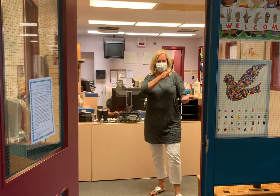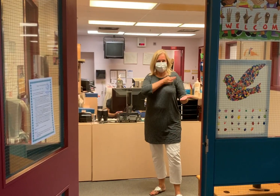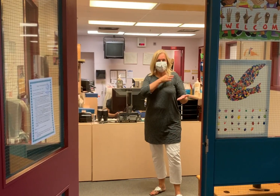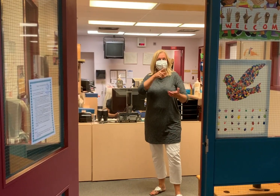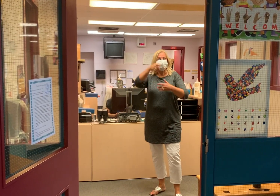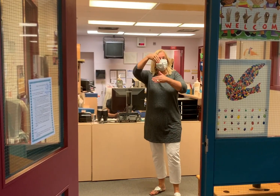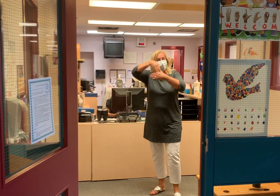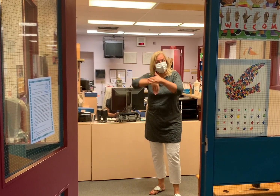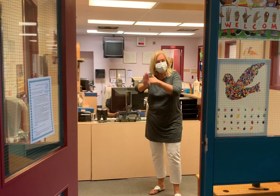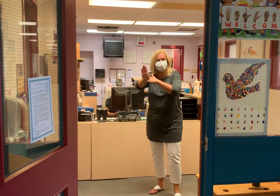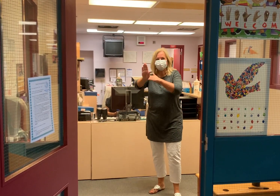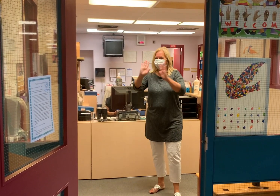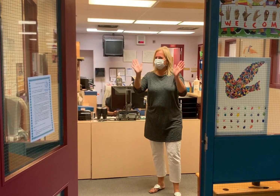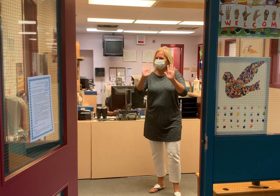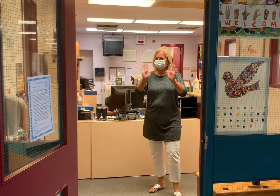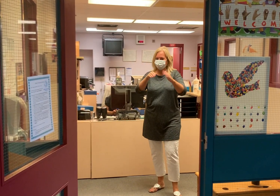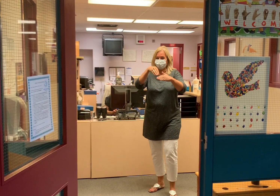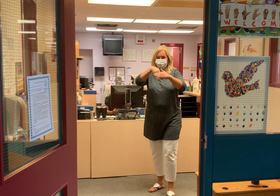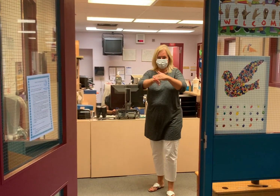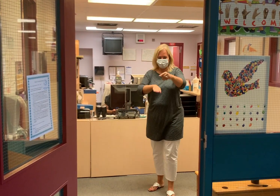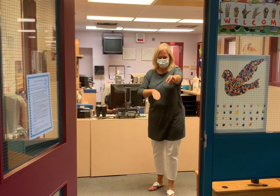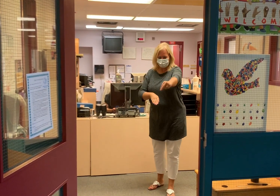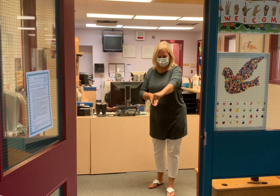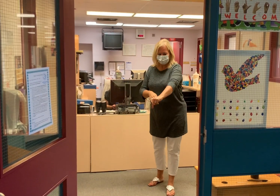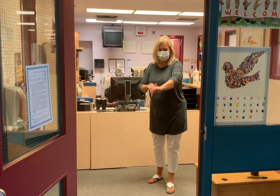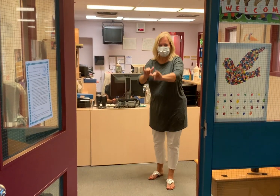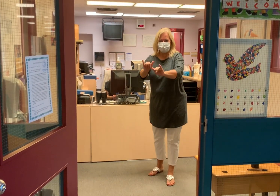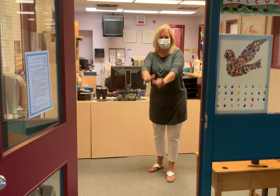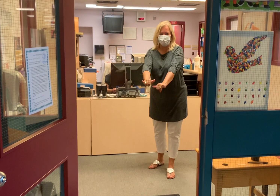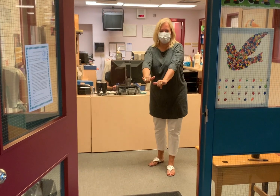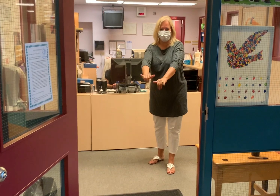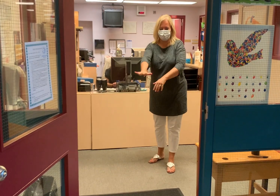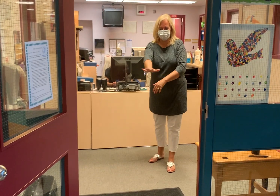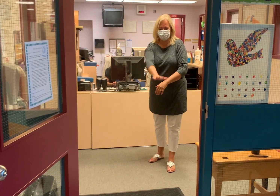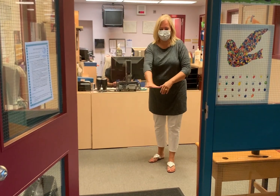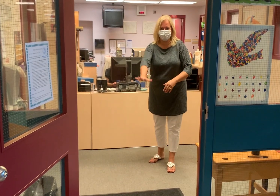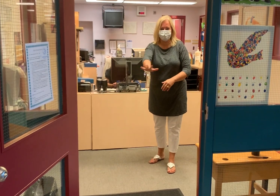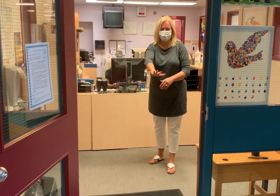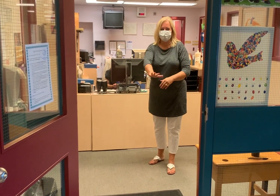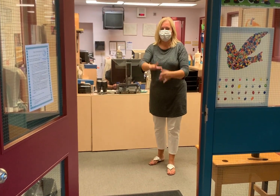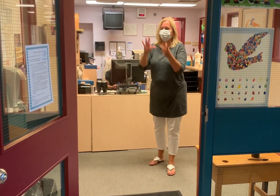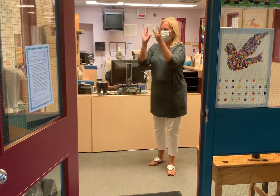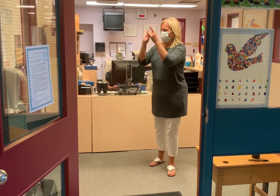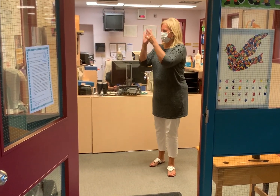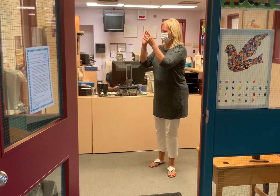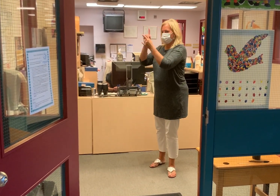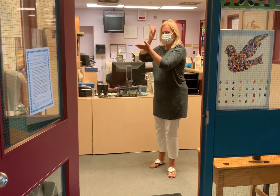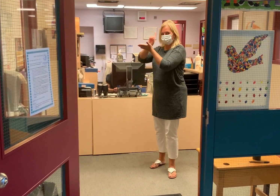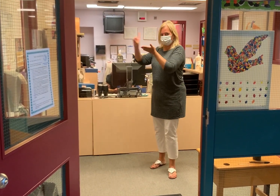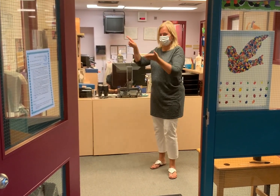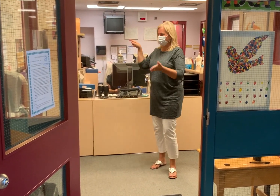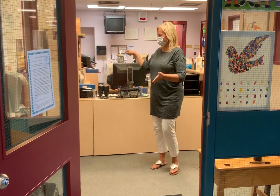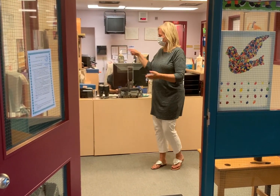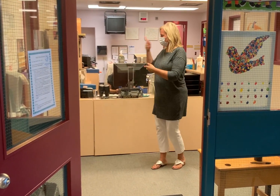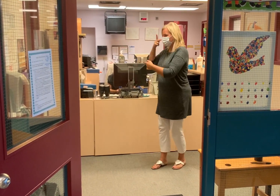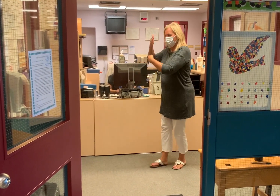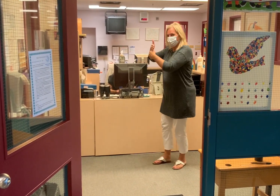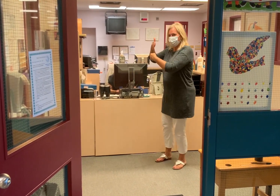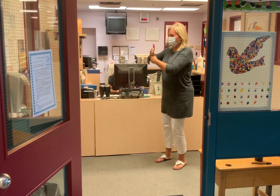Here in the front office, we are not permitted to enter. Please remain on the black mat if you have any questions or comments for